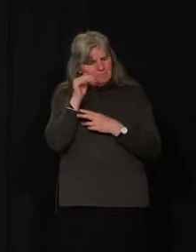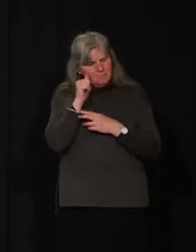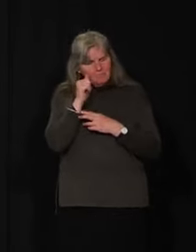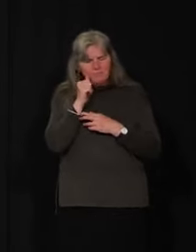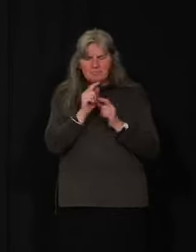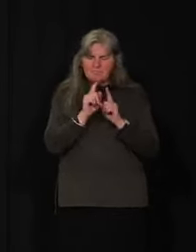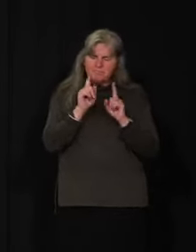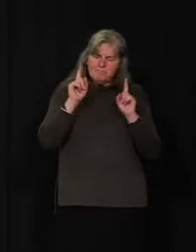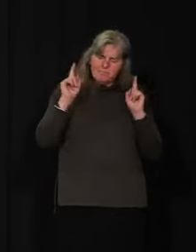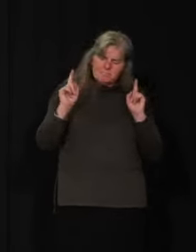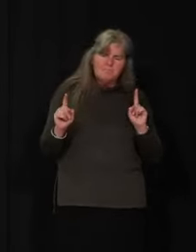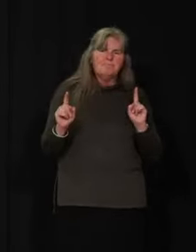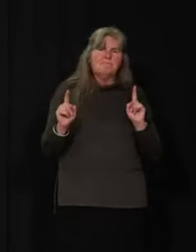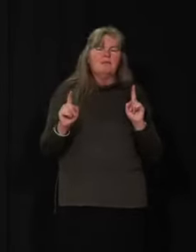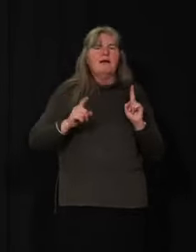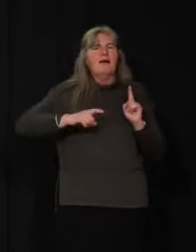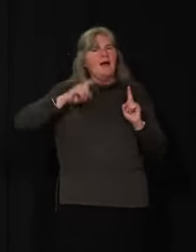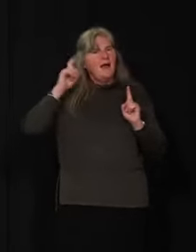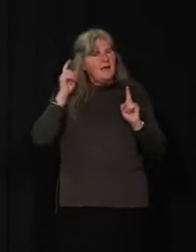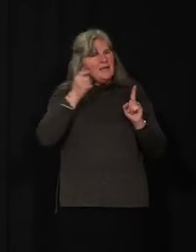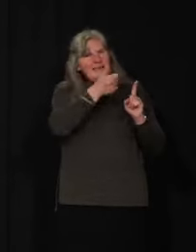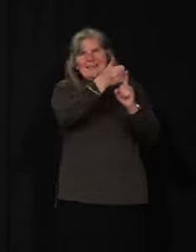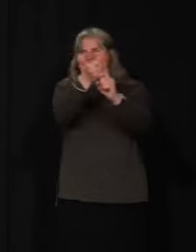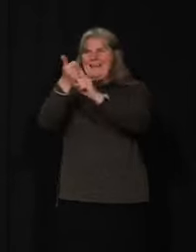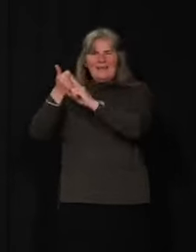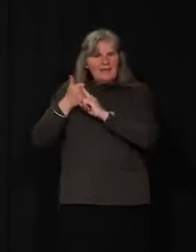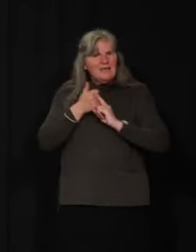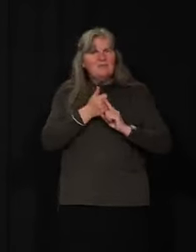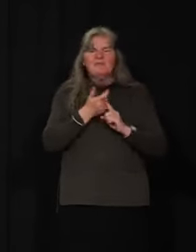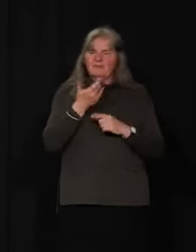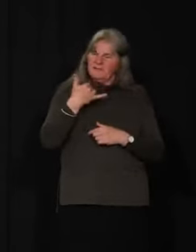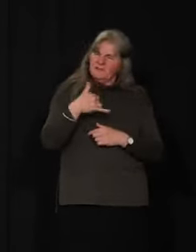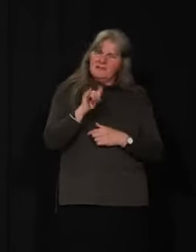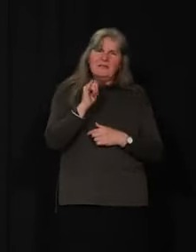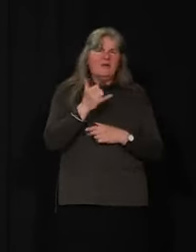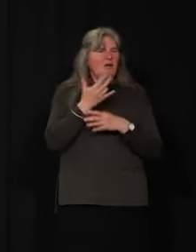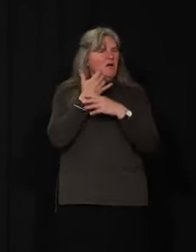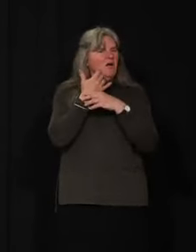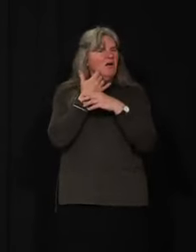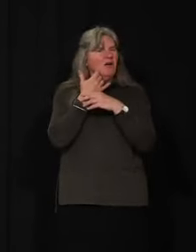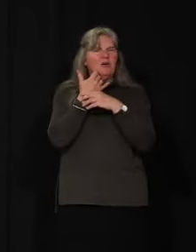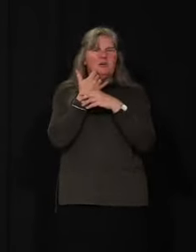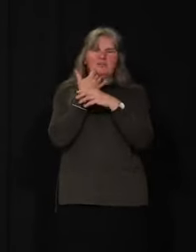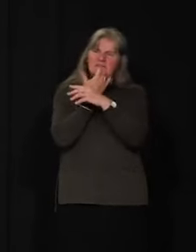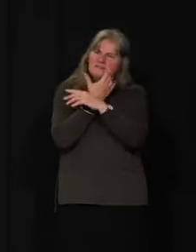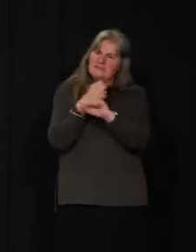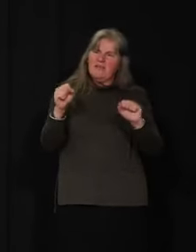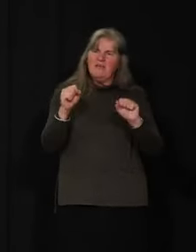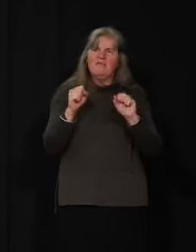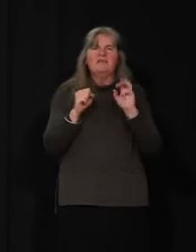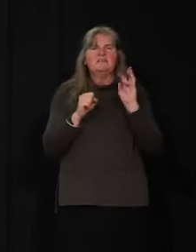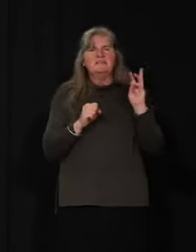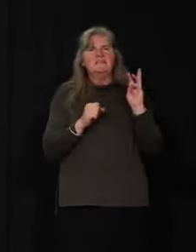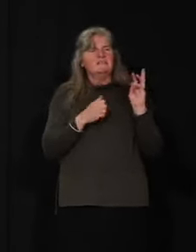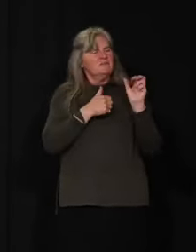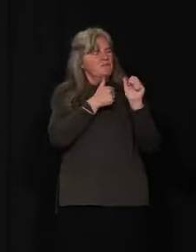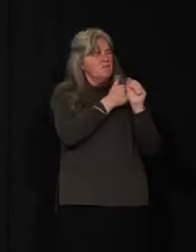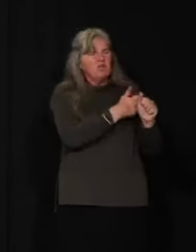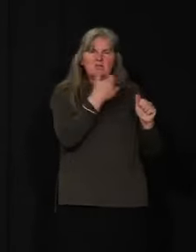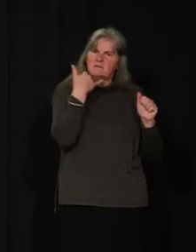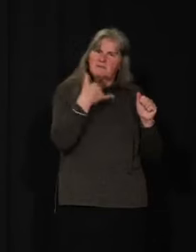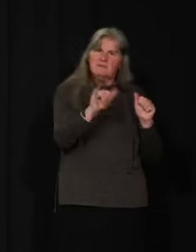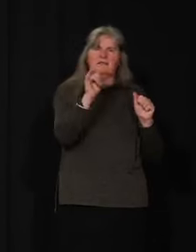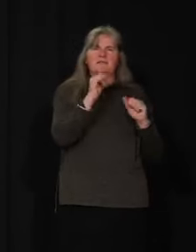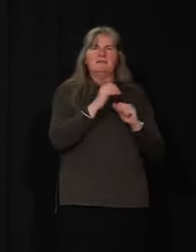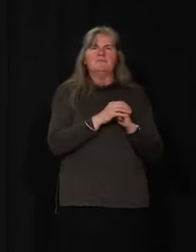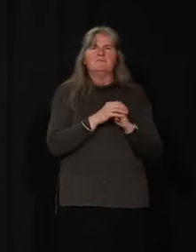distancing. We need to be diligent as individuals to make sure that we're still keeping up with the Safe Six and if we do that, along